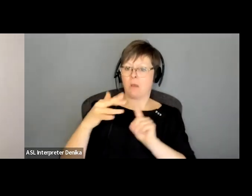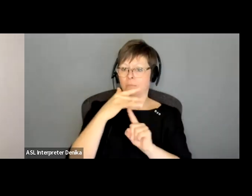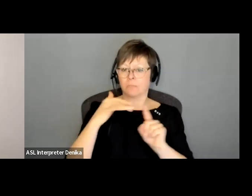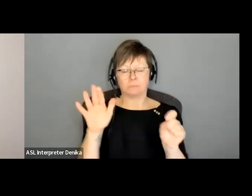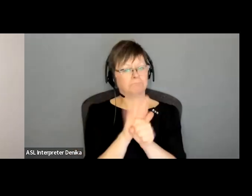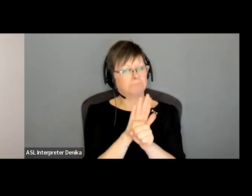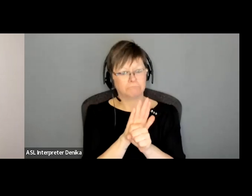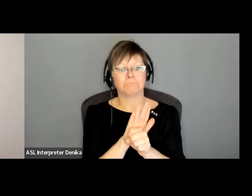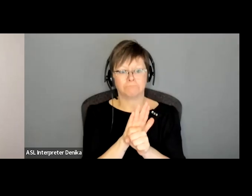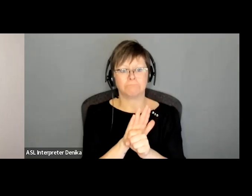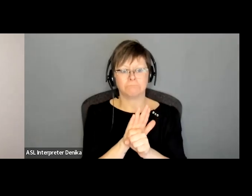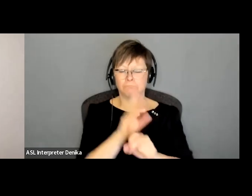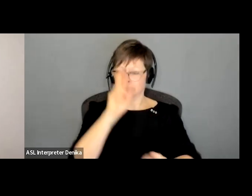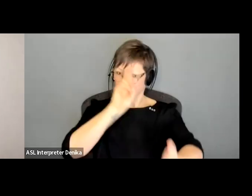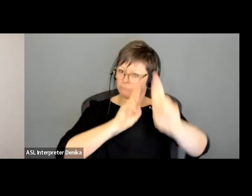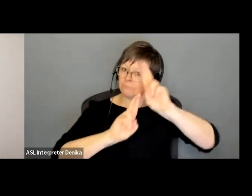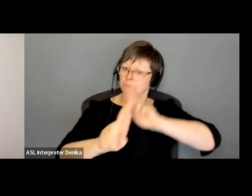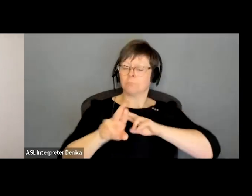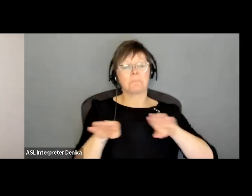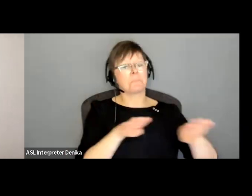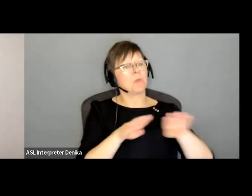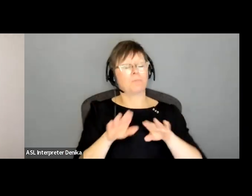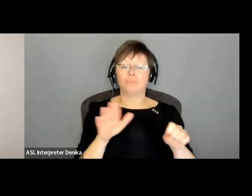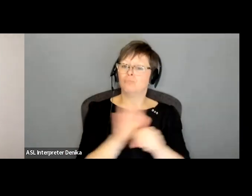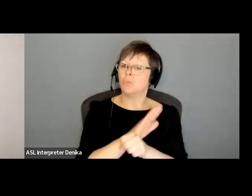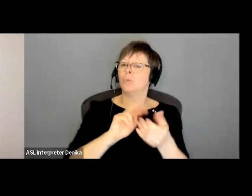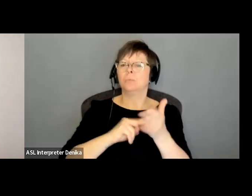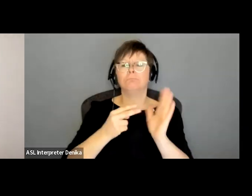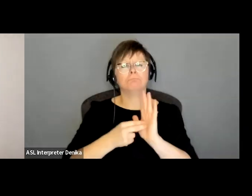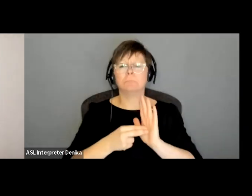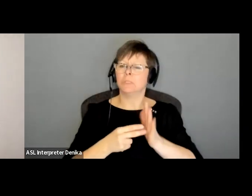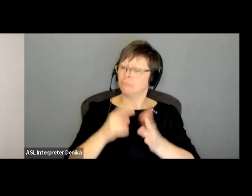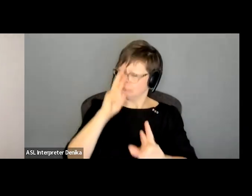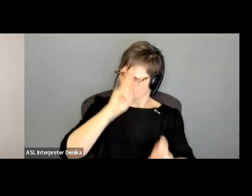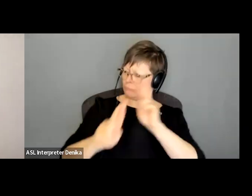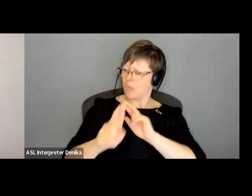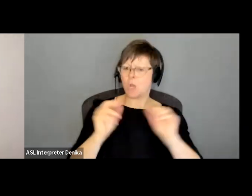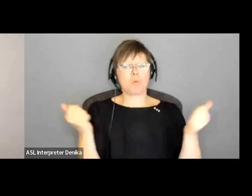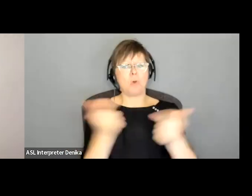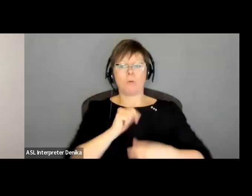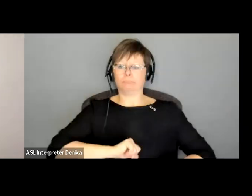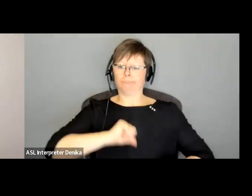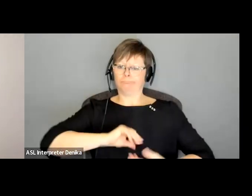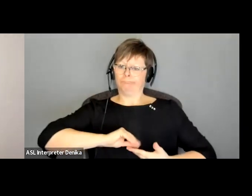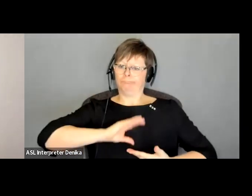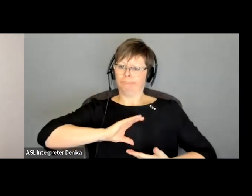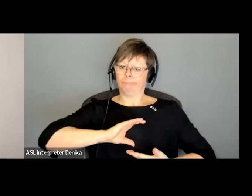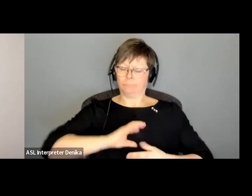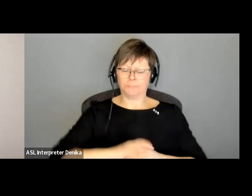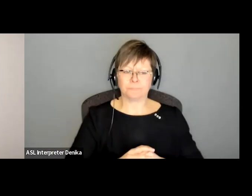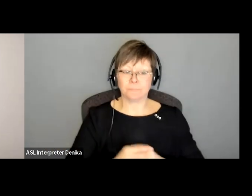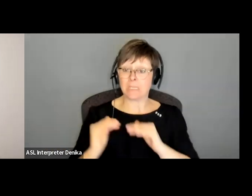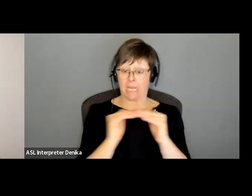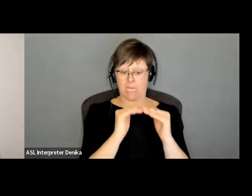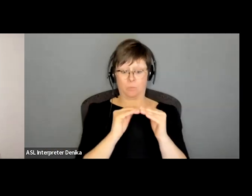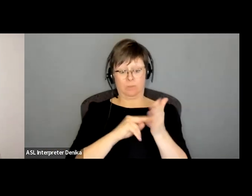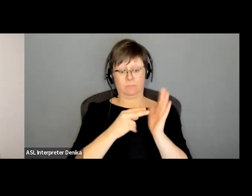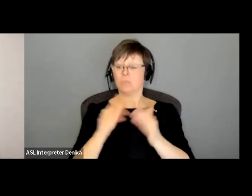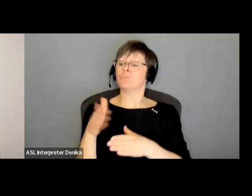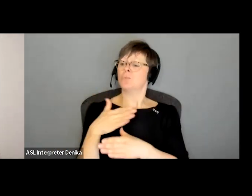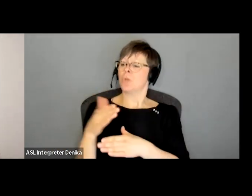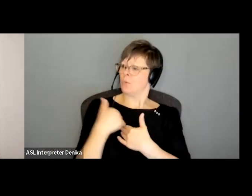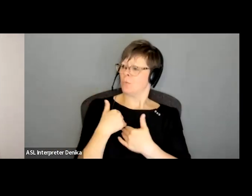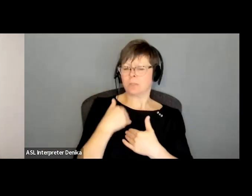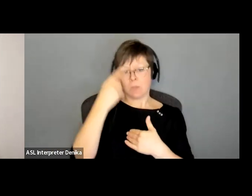and encourages respectful behavior that affirms the dignity of all individuals equity further recognizes our shared responsibility for